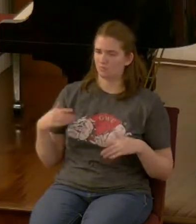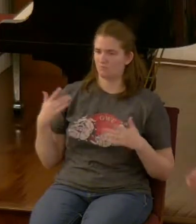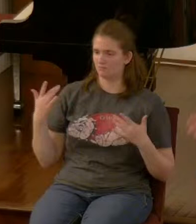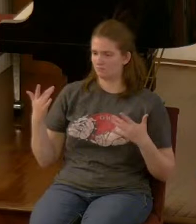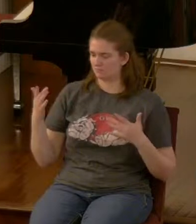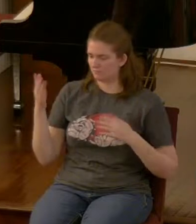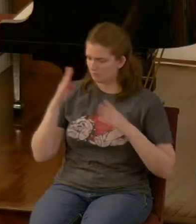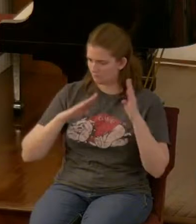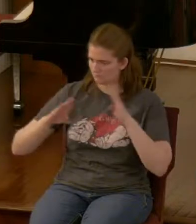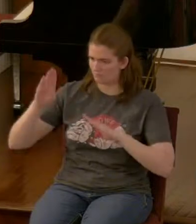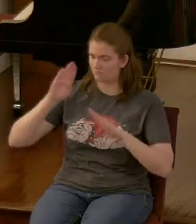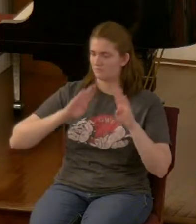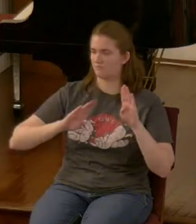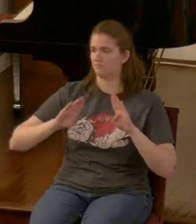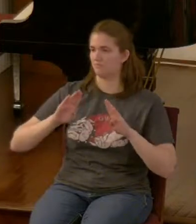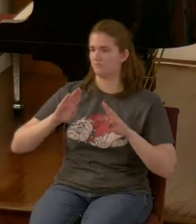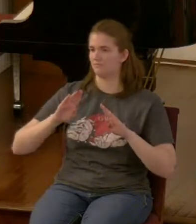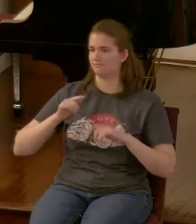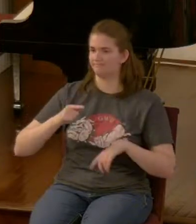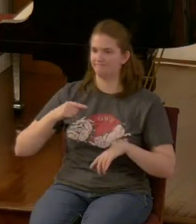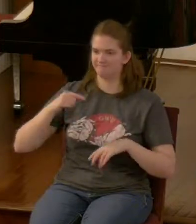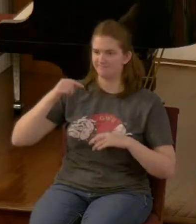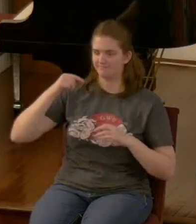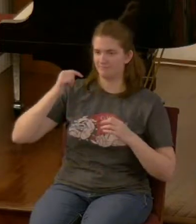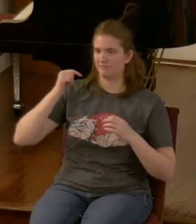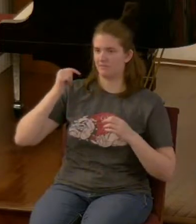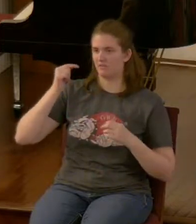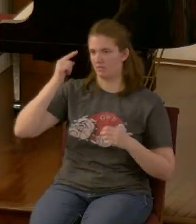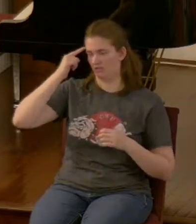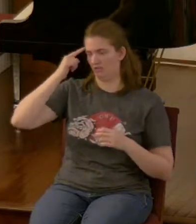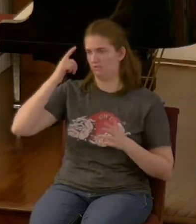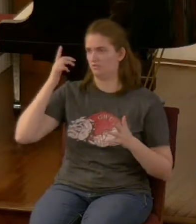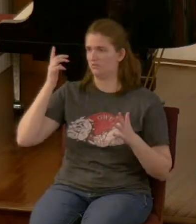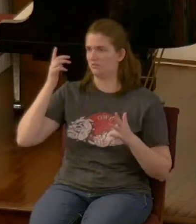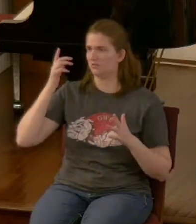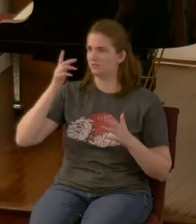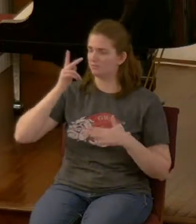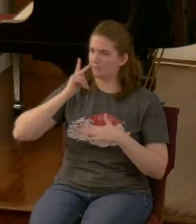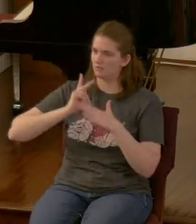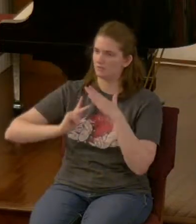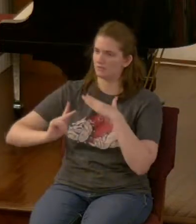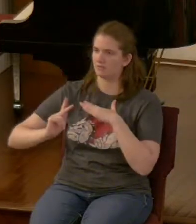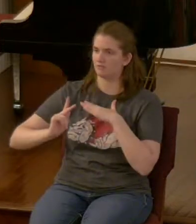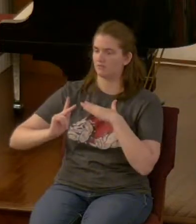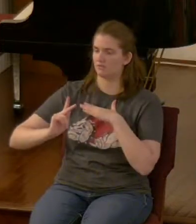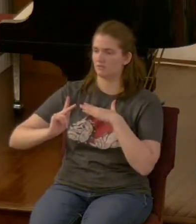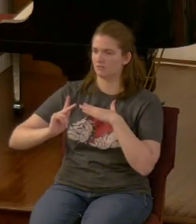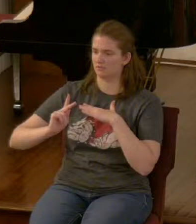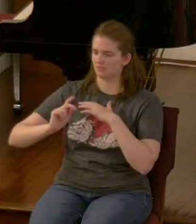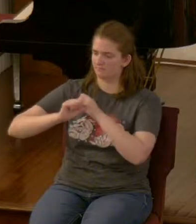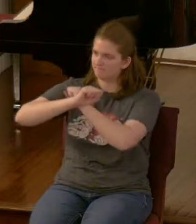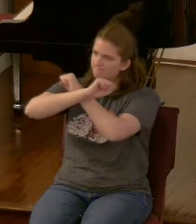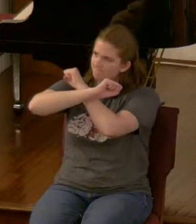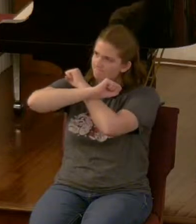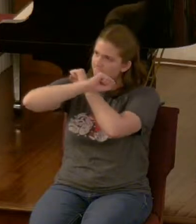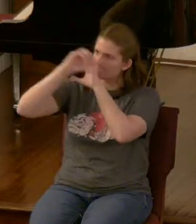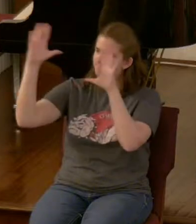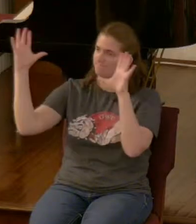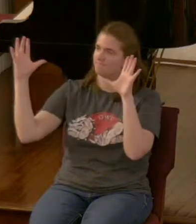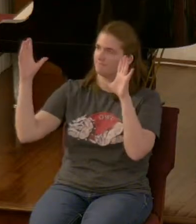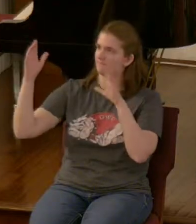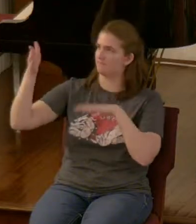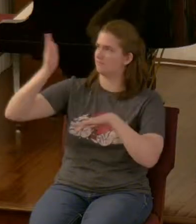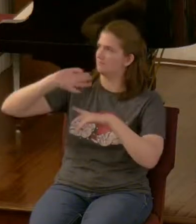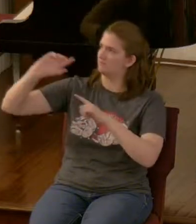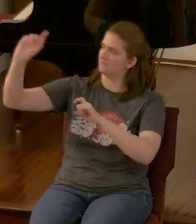Daniel was so convinced that his this prophecy this vision that God gave